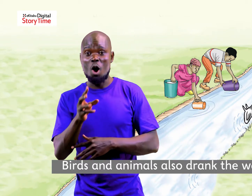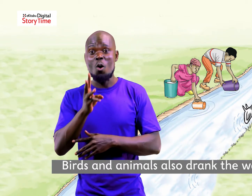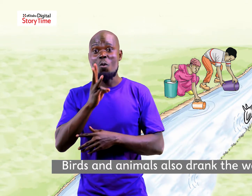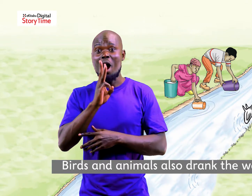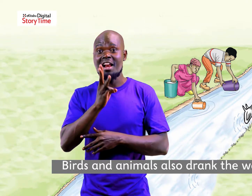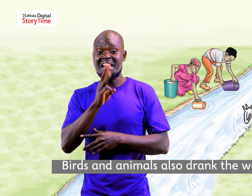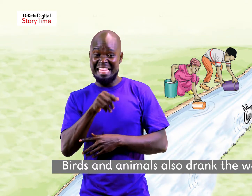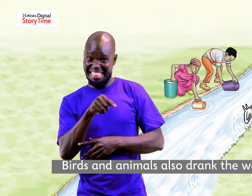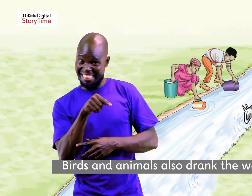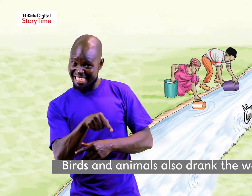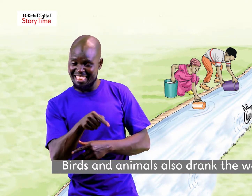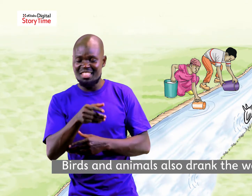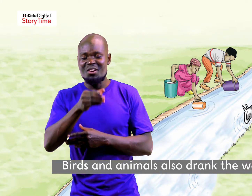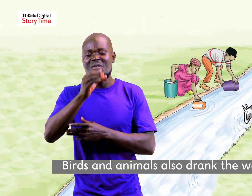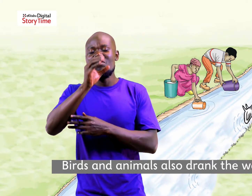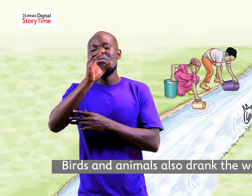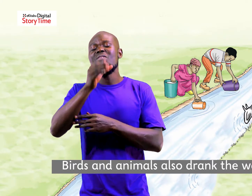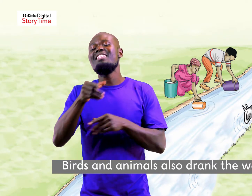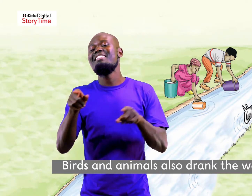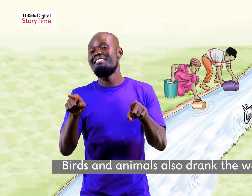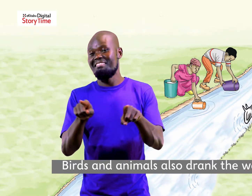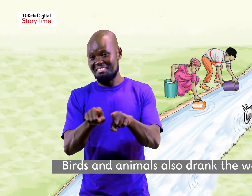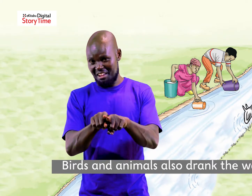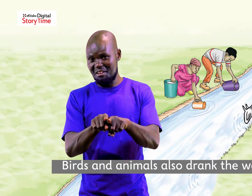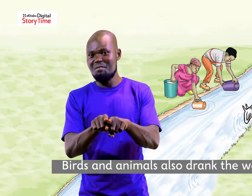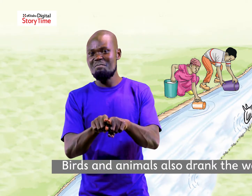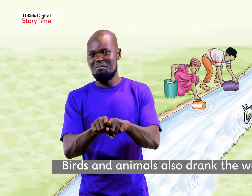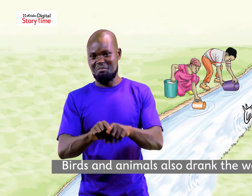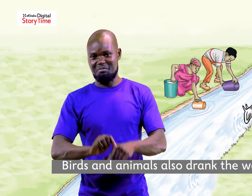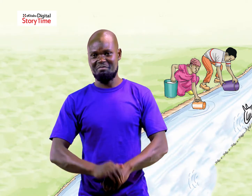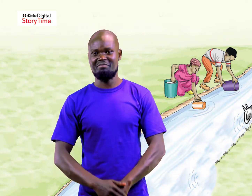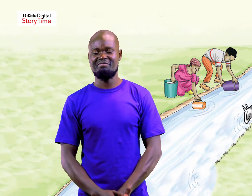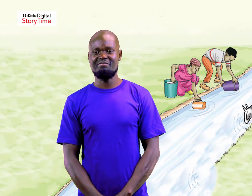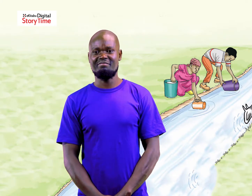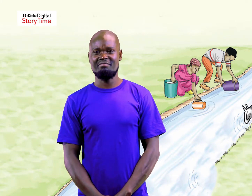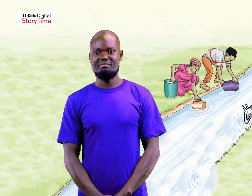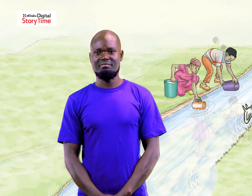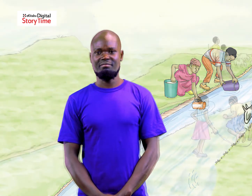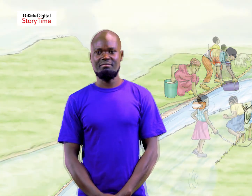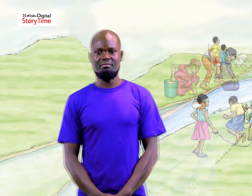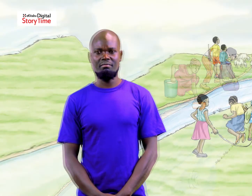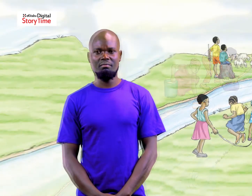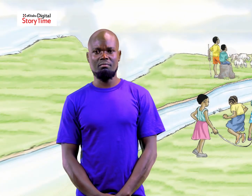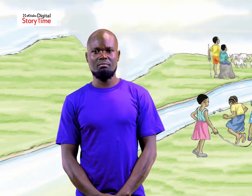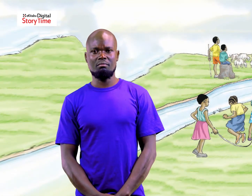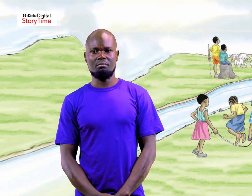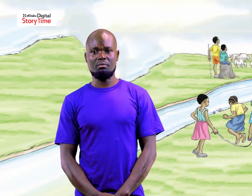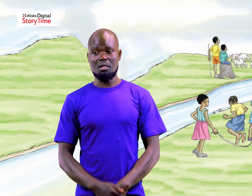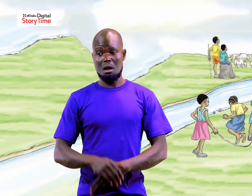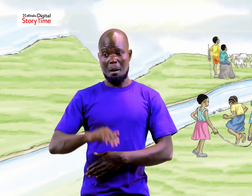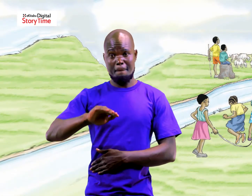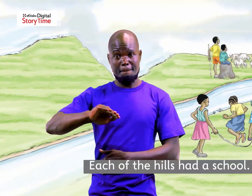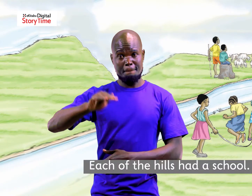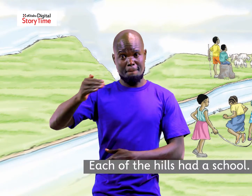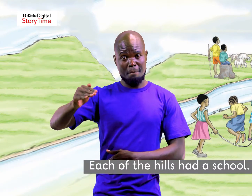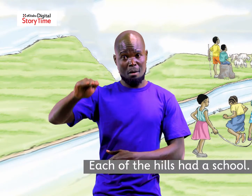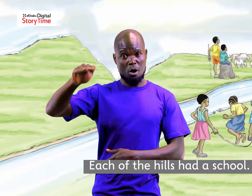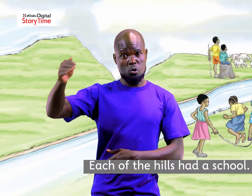birds and animals also drank the water birds and the water